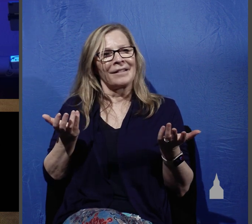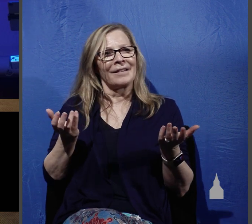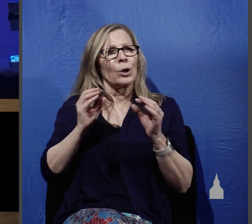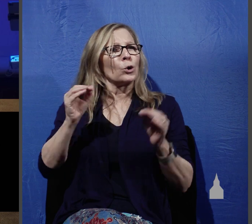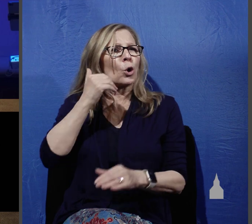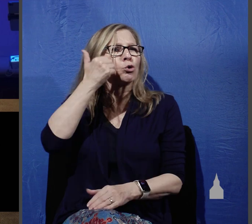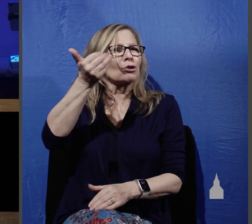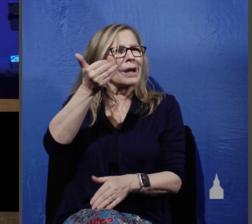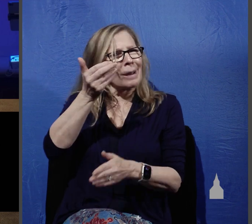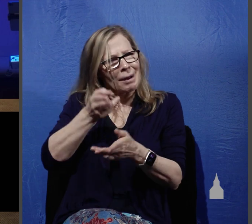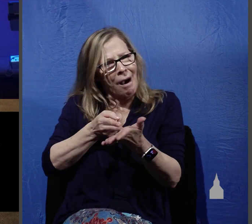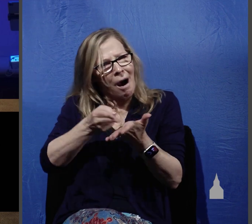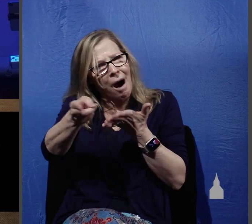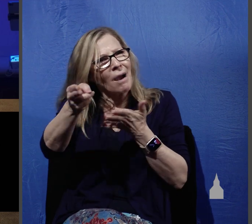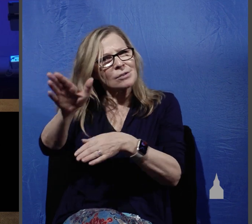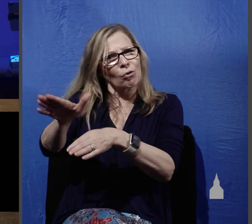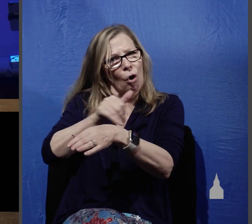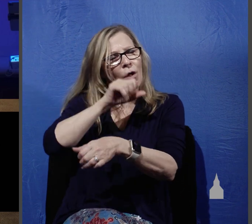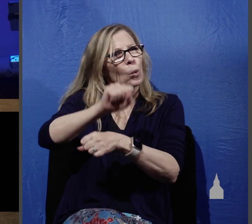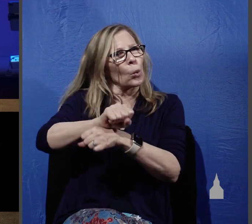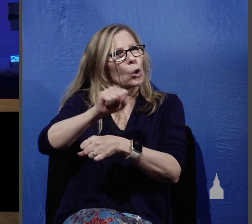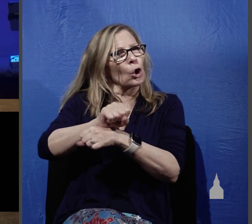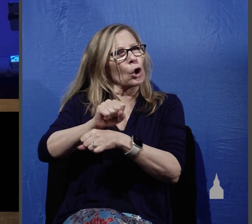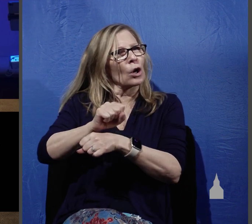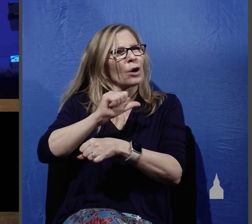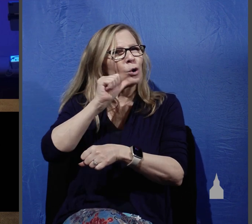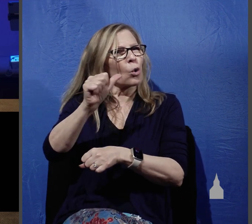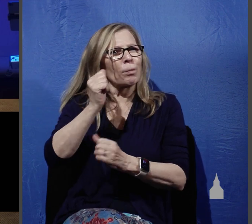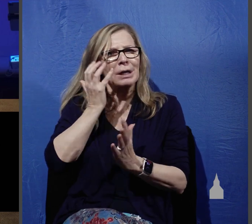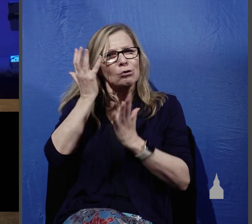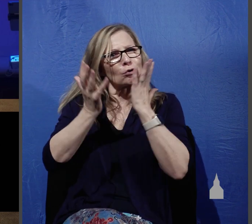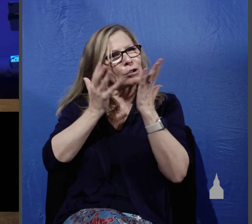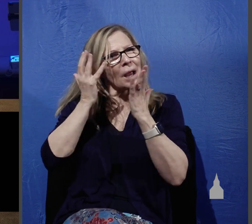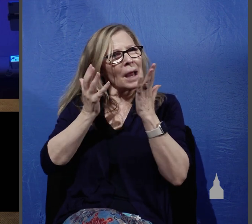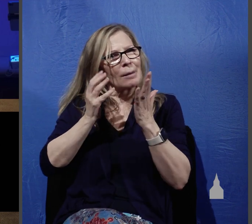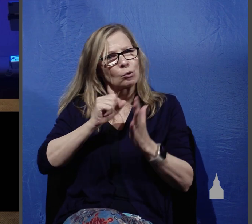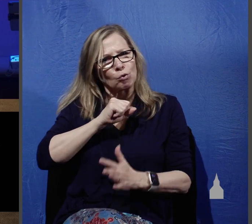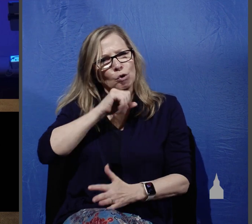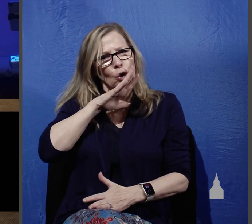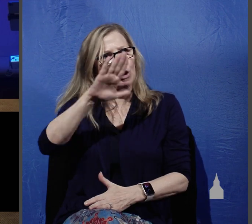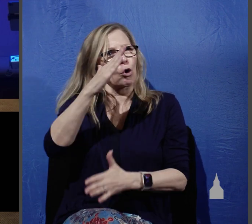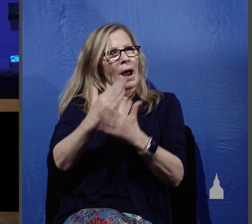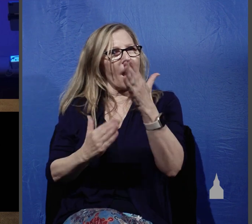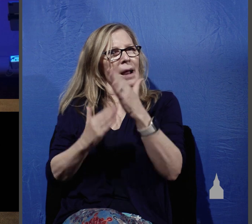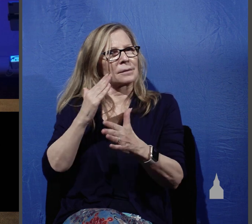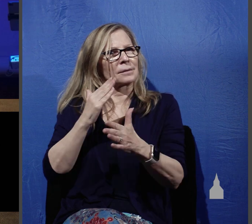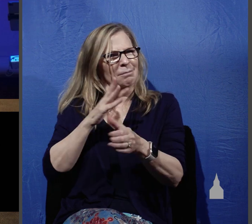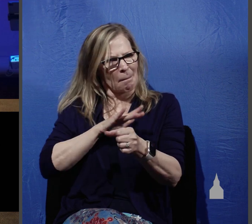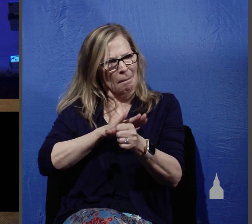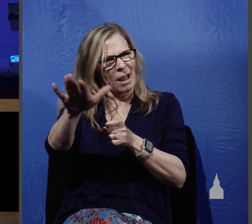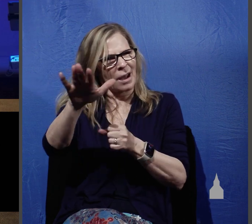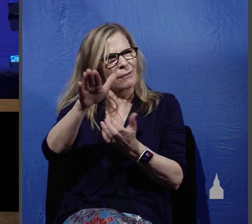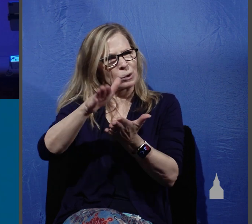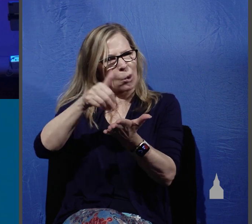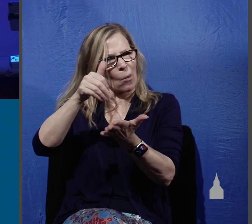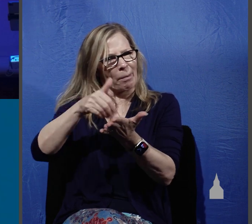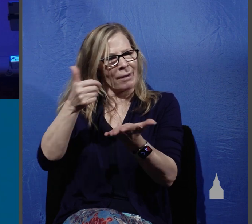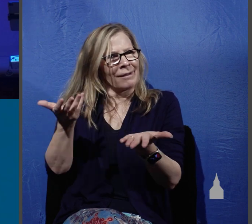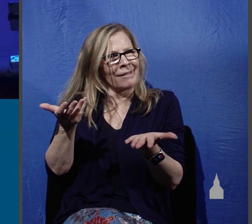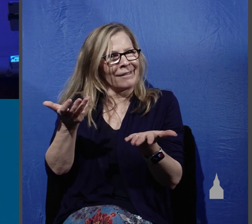afraid of soiling your hands. There's plenty of soap to be had. Good words. Spurgeon was right. God created us to work.